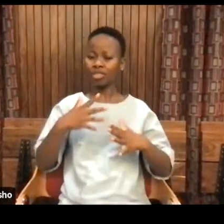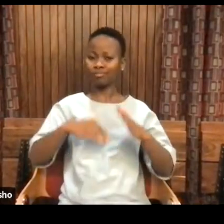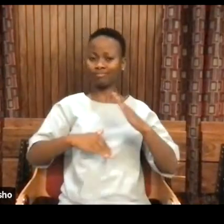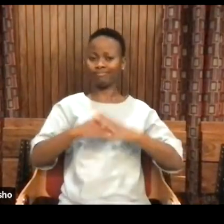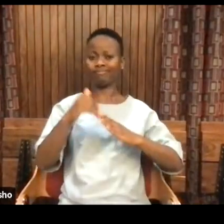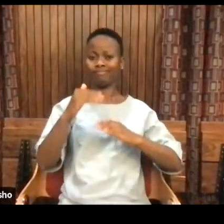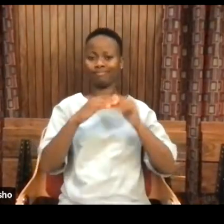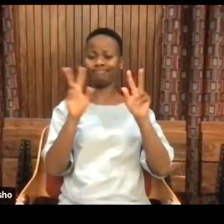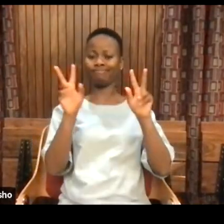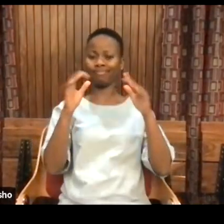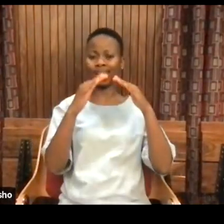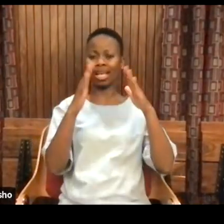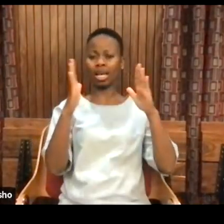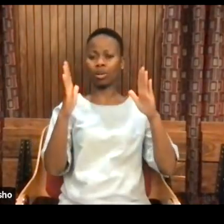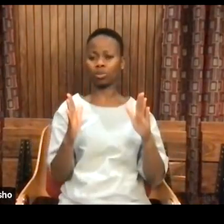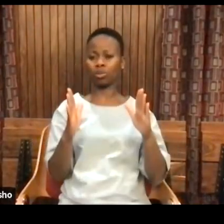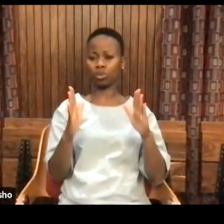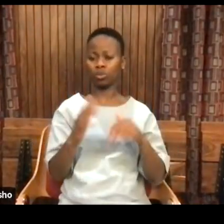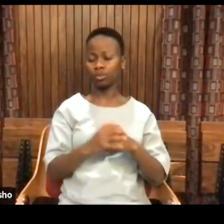here's the thing.